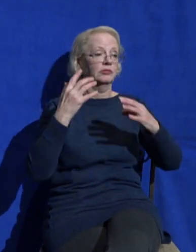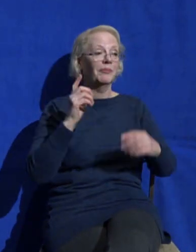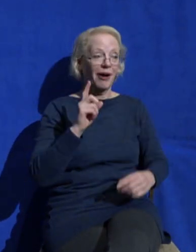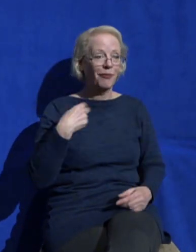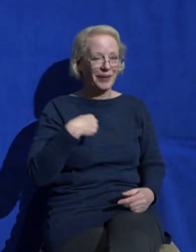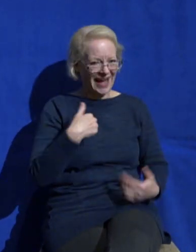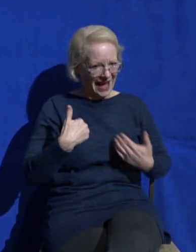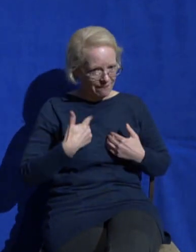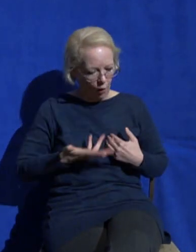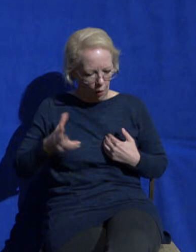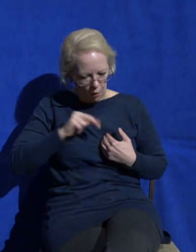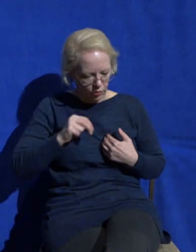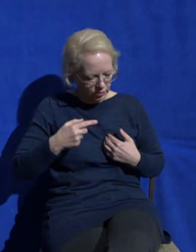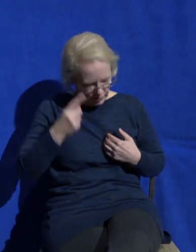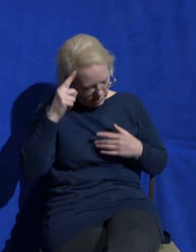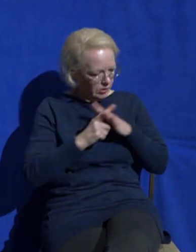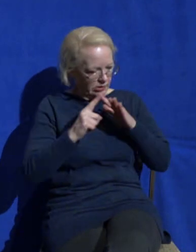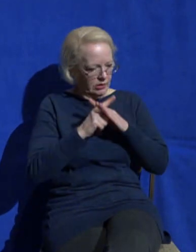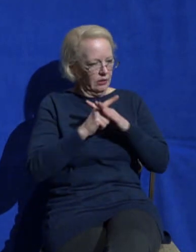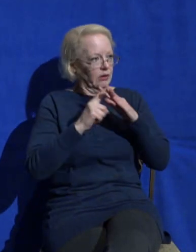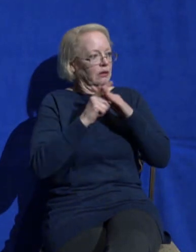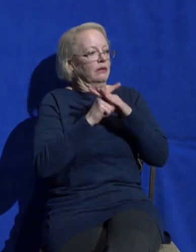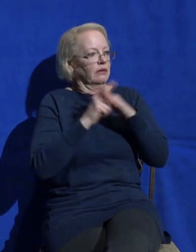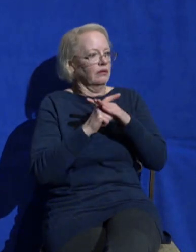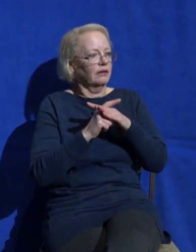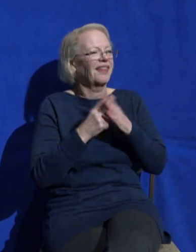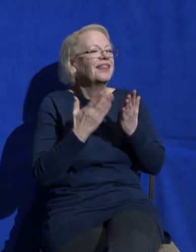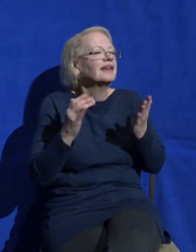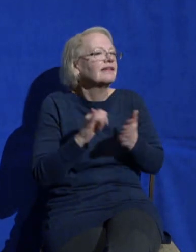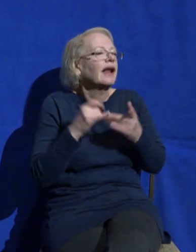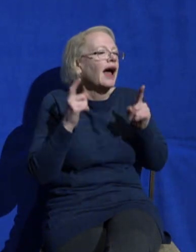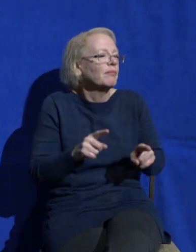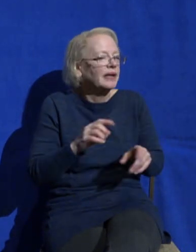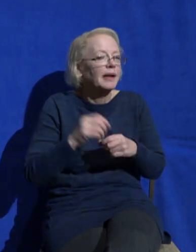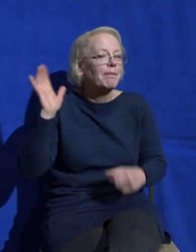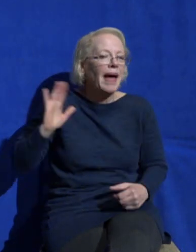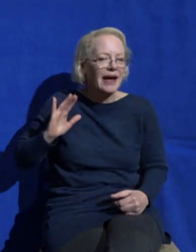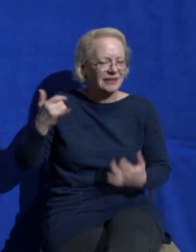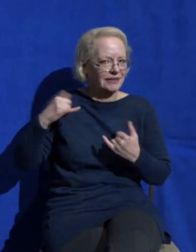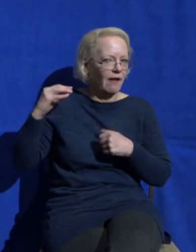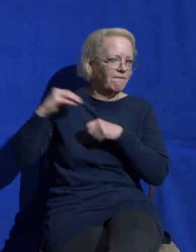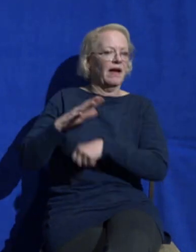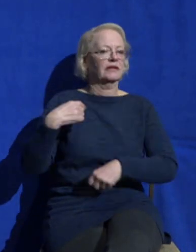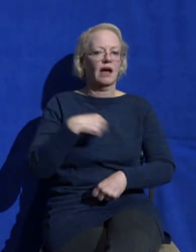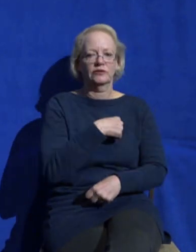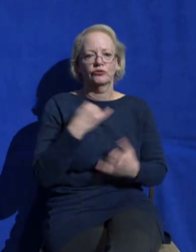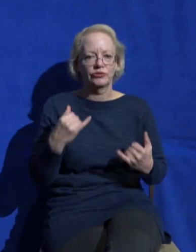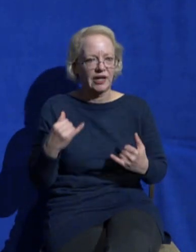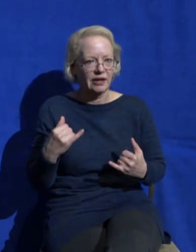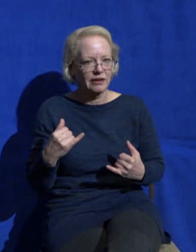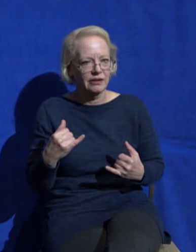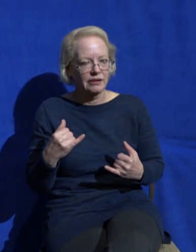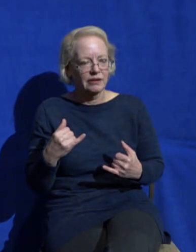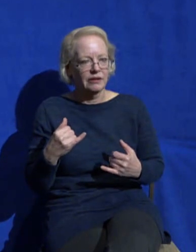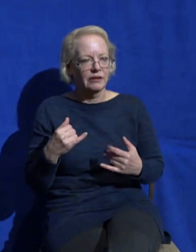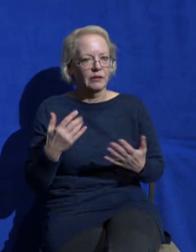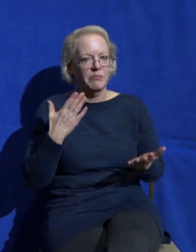that are still affecting us today the voice of our restless ambition or our chronic